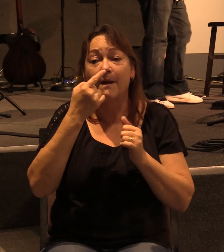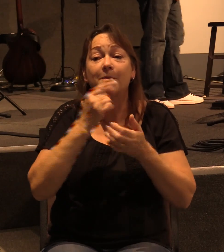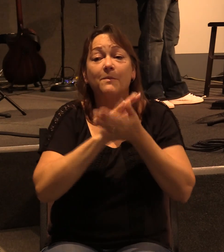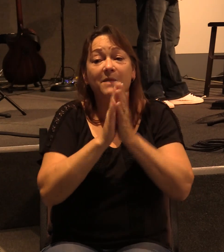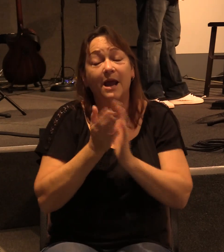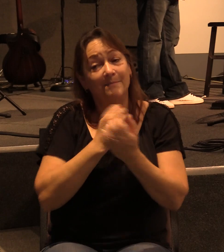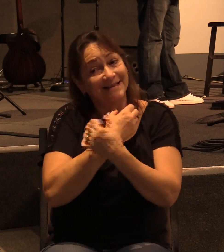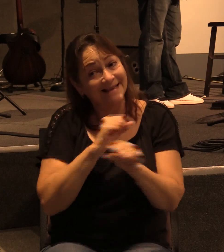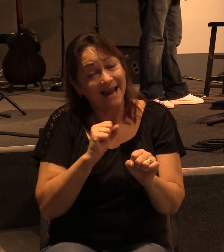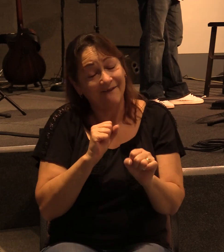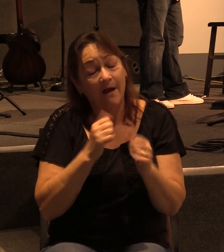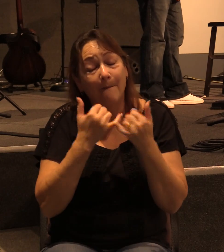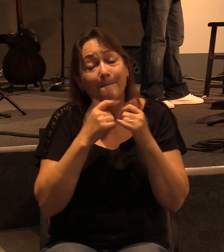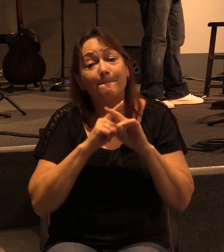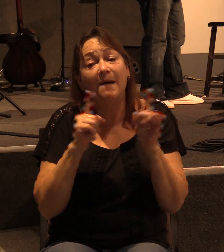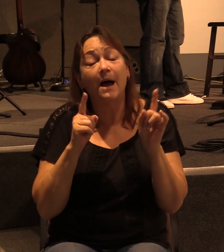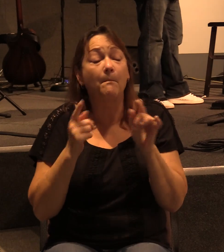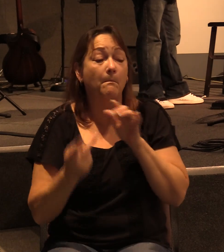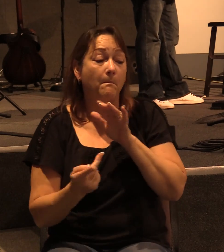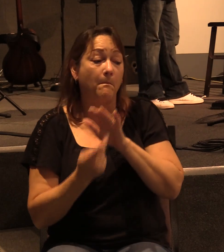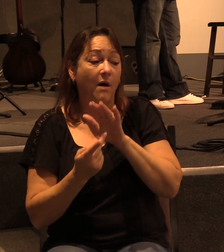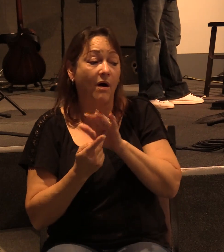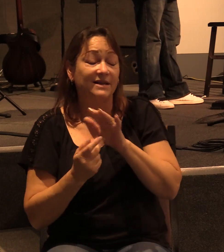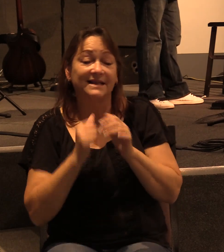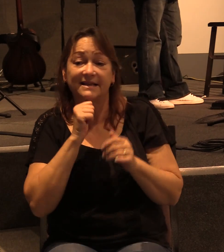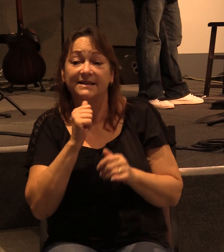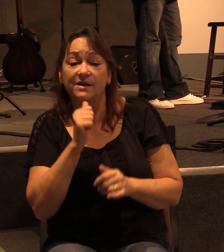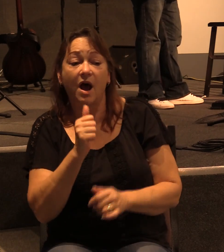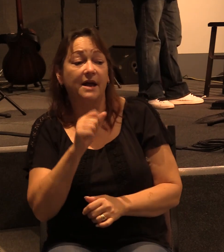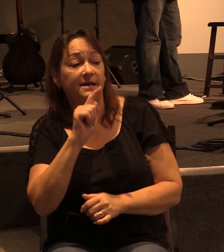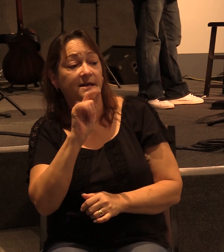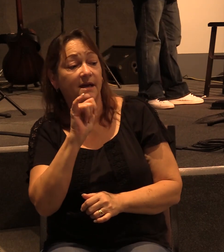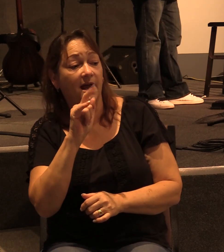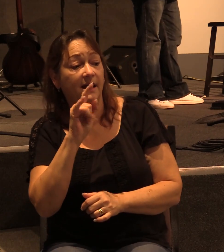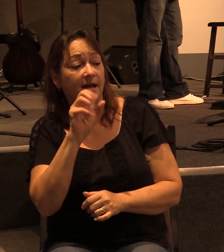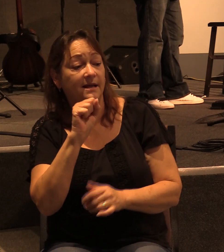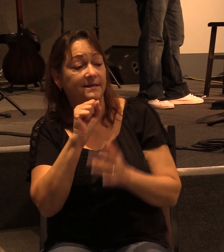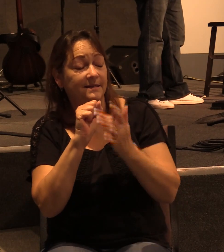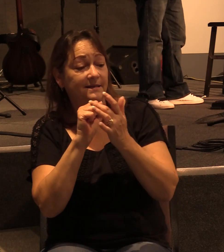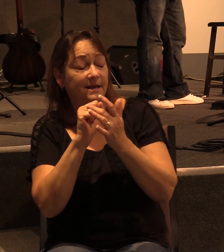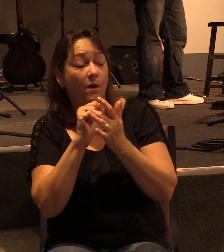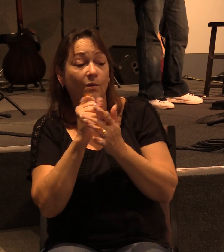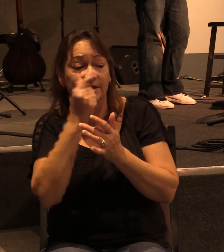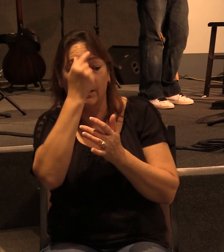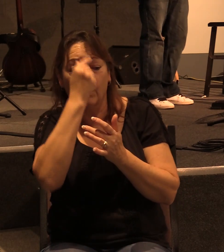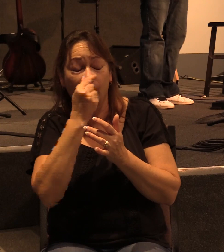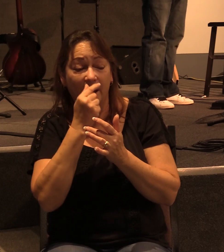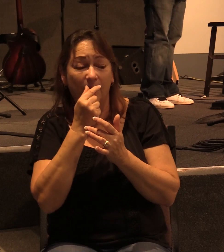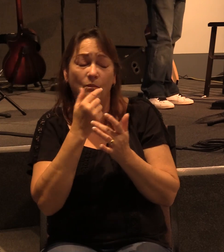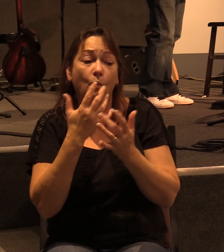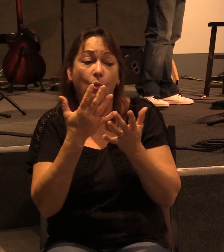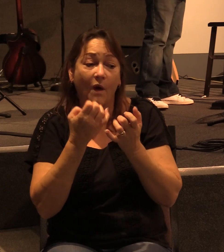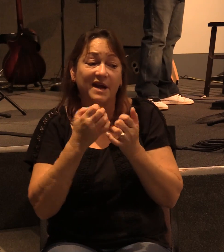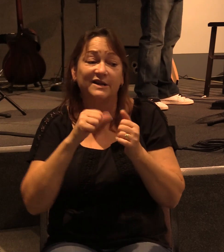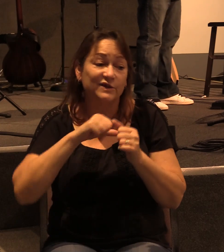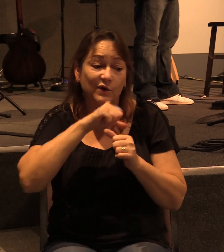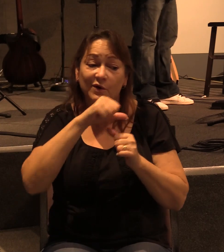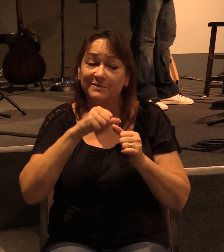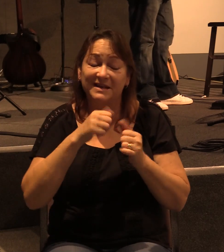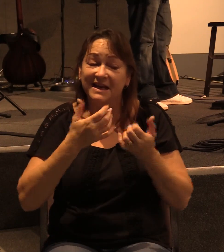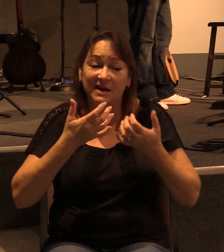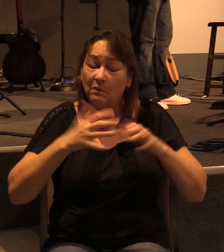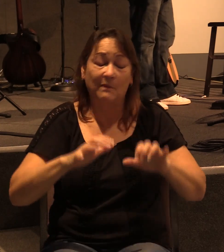and 4 with me now. Paul says, Yet not even Titus, who was with me, being a Greek, was compelled to be circumcised.